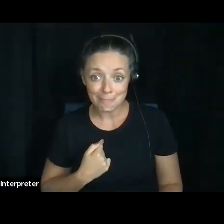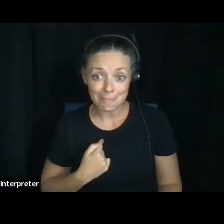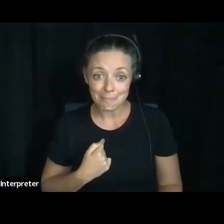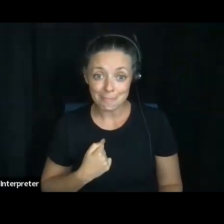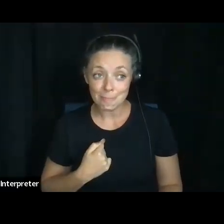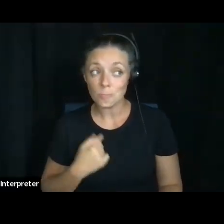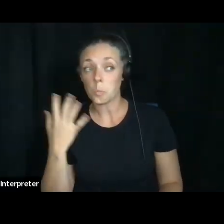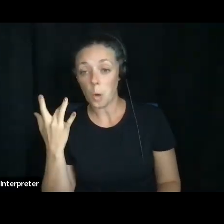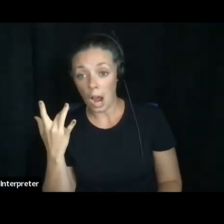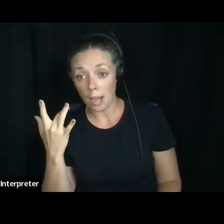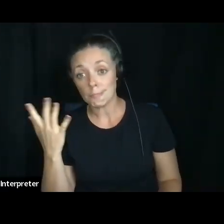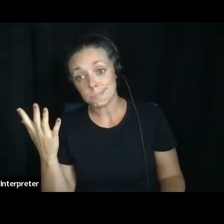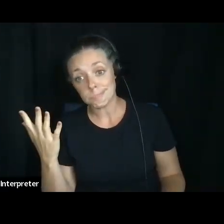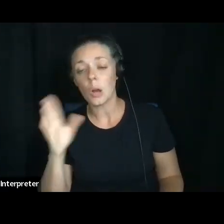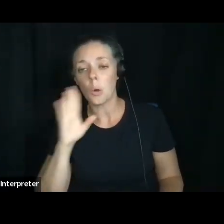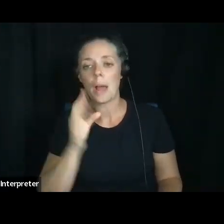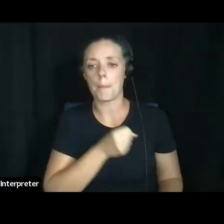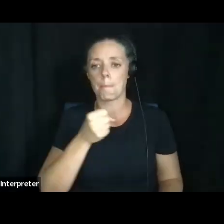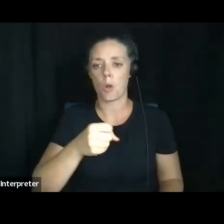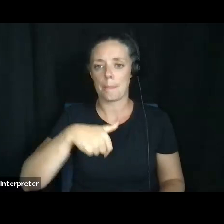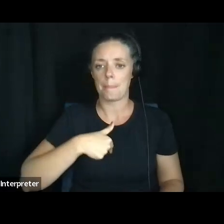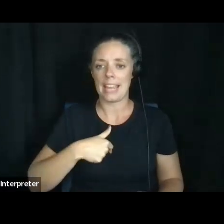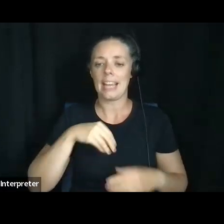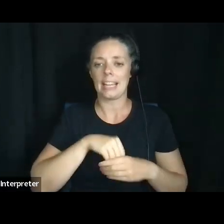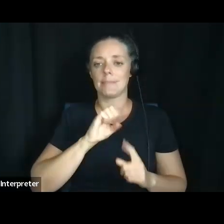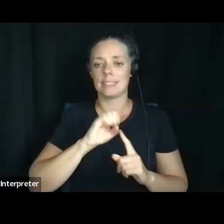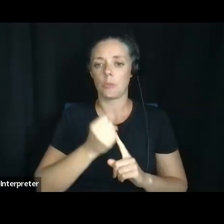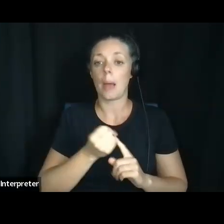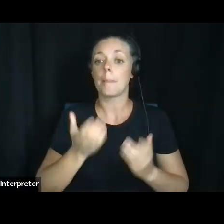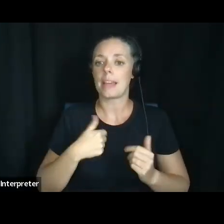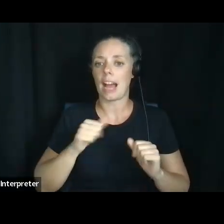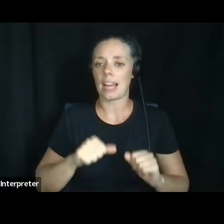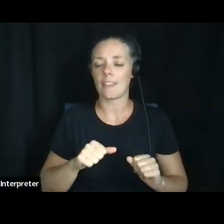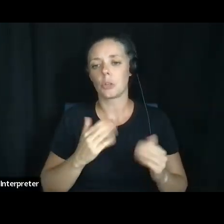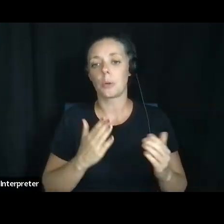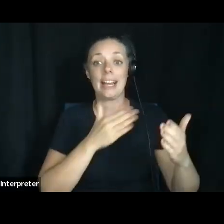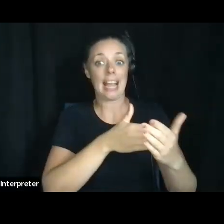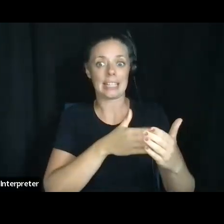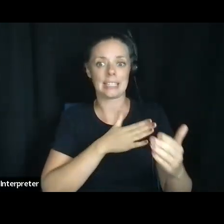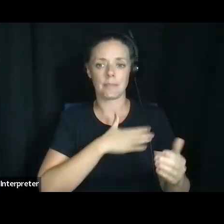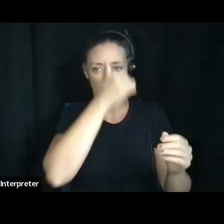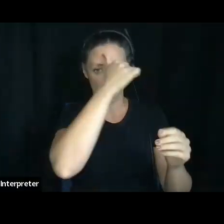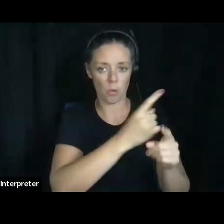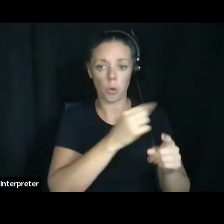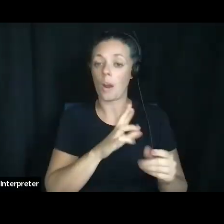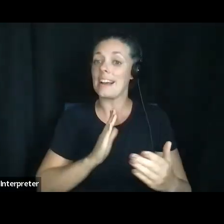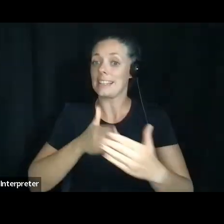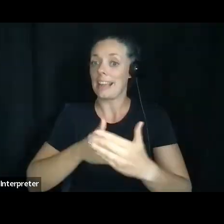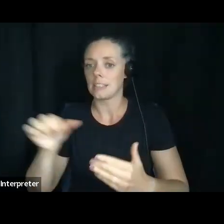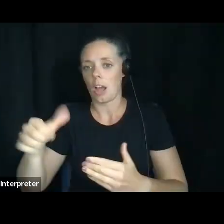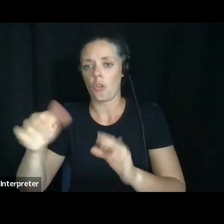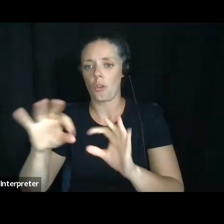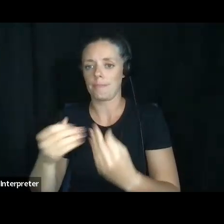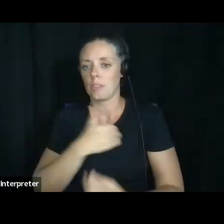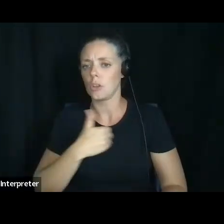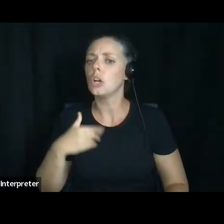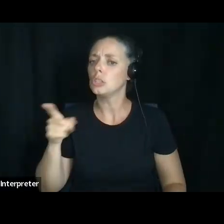um, it would put me in a situation of maybe having to go against my brothers or other family members to make decisions. And she would like